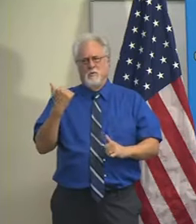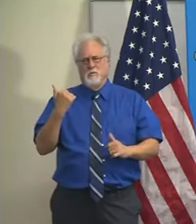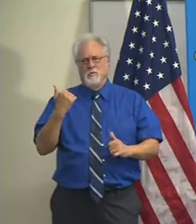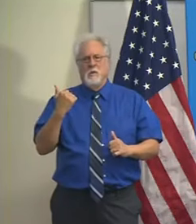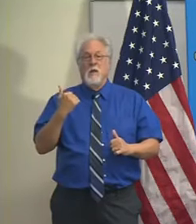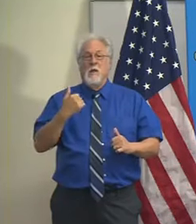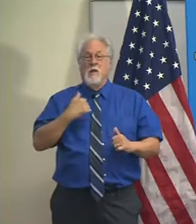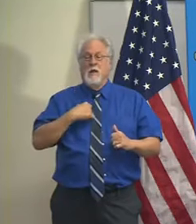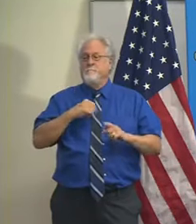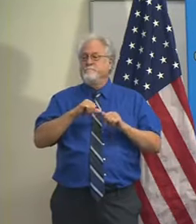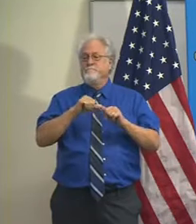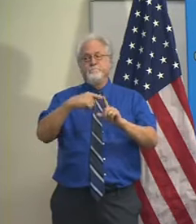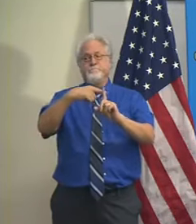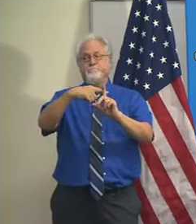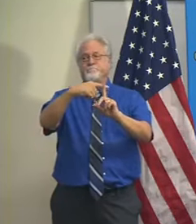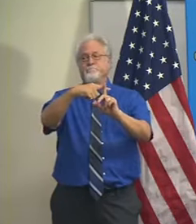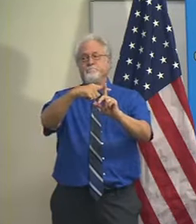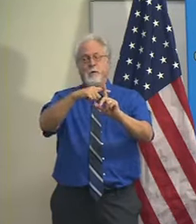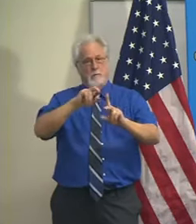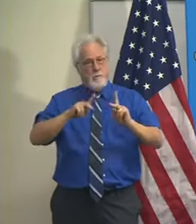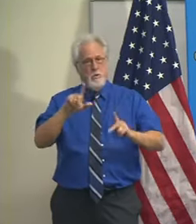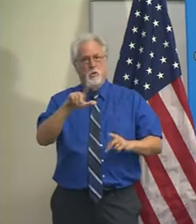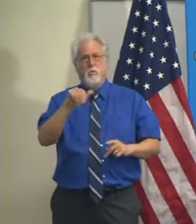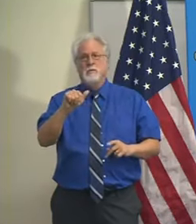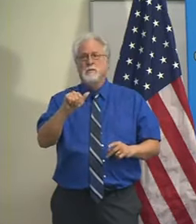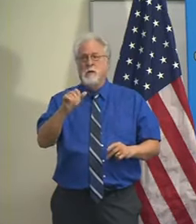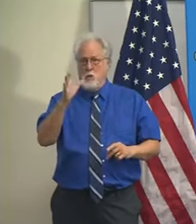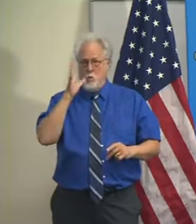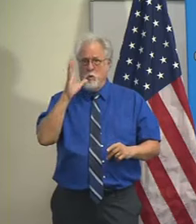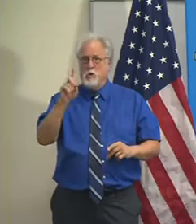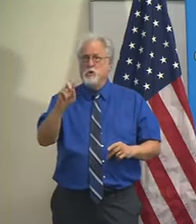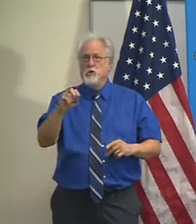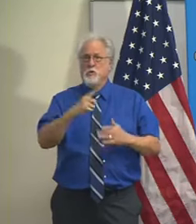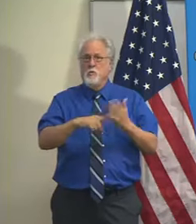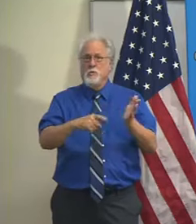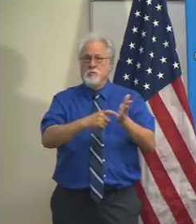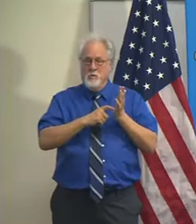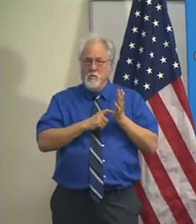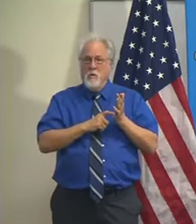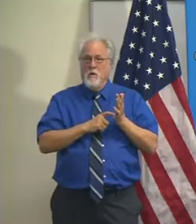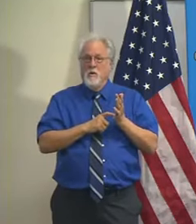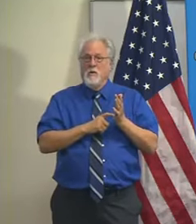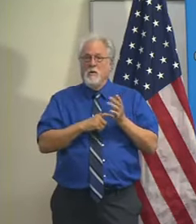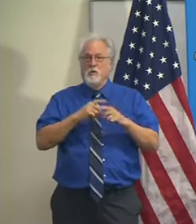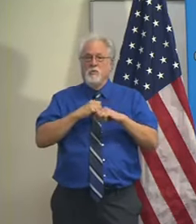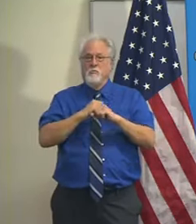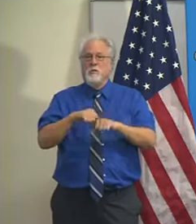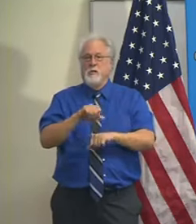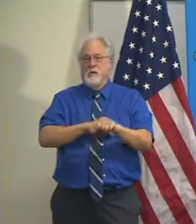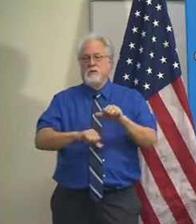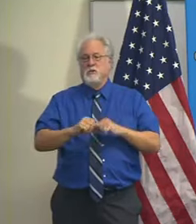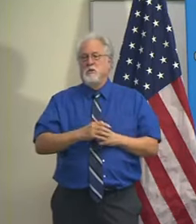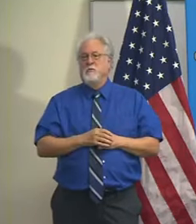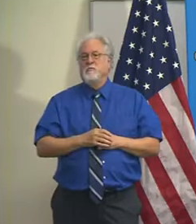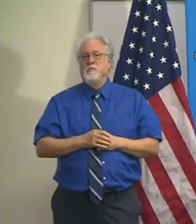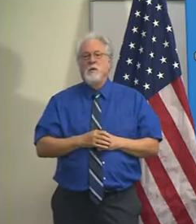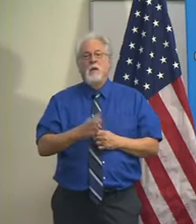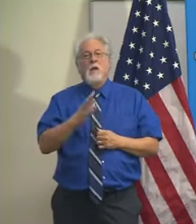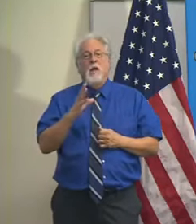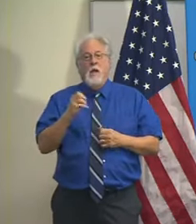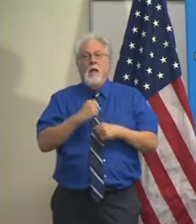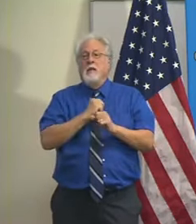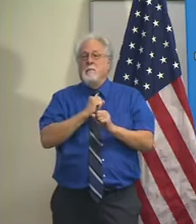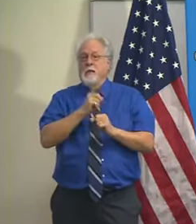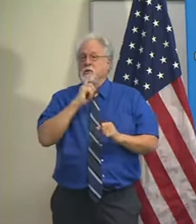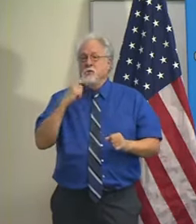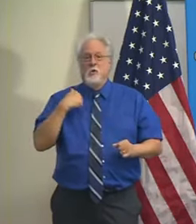optimistic that the people of Louisiana is going to do what's required to protect one another and make